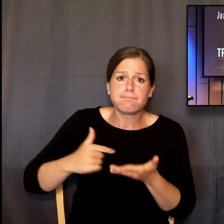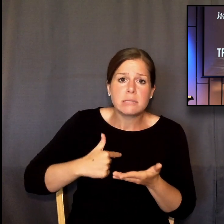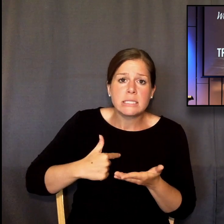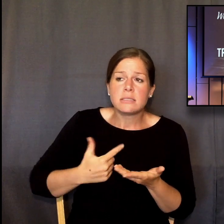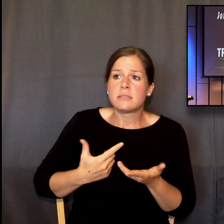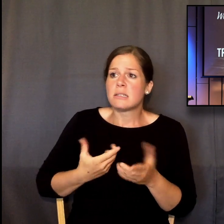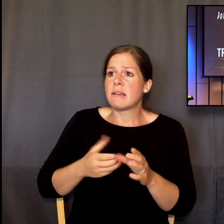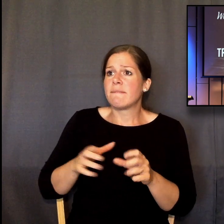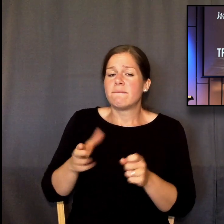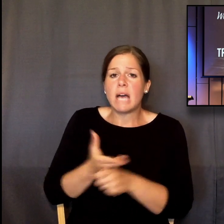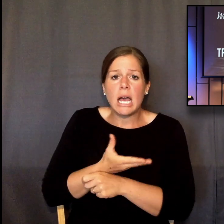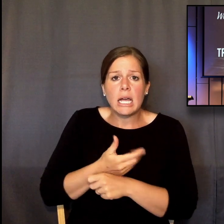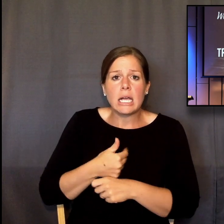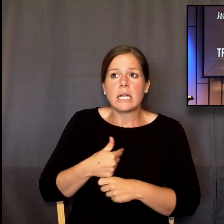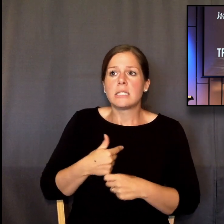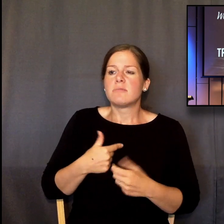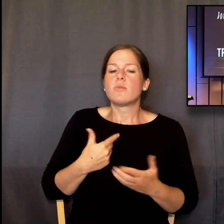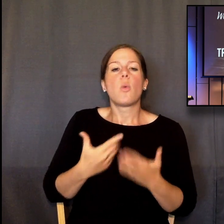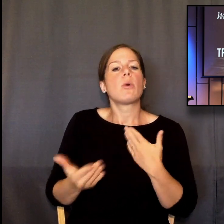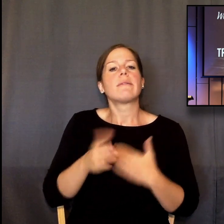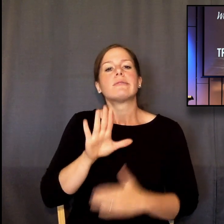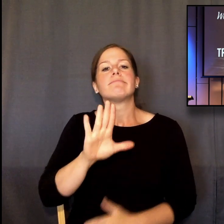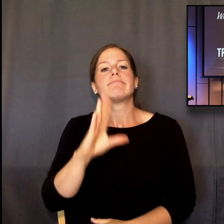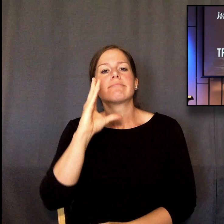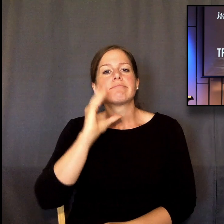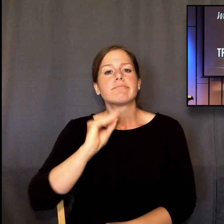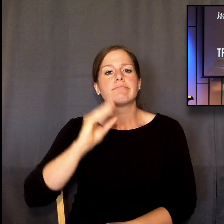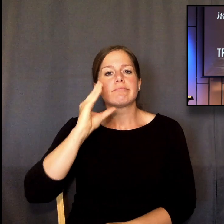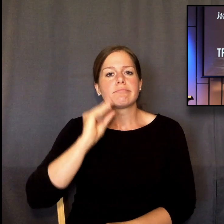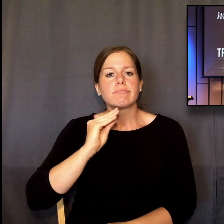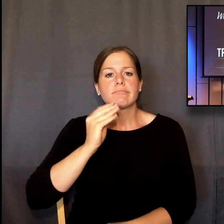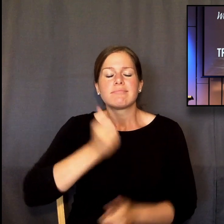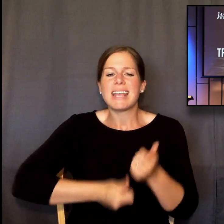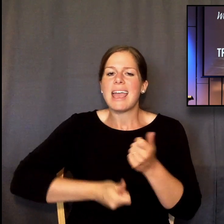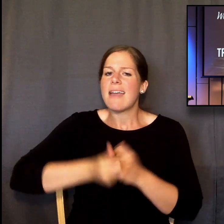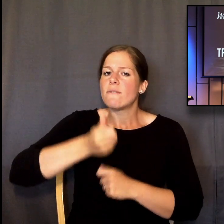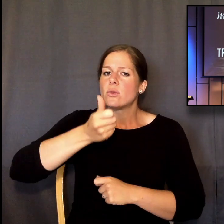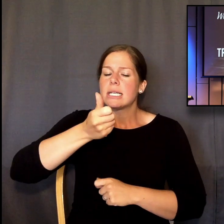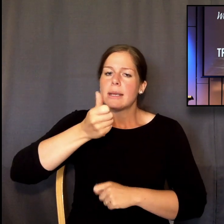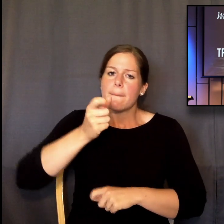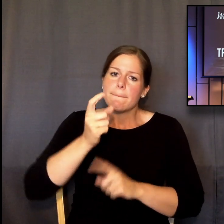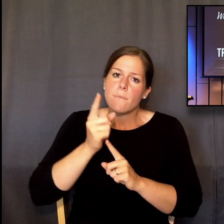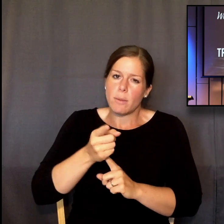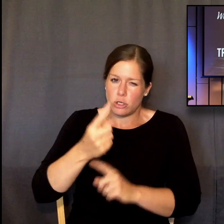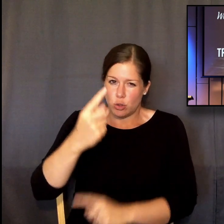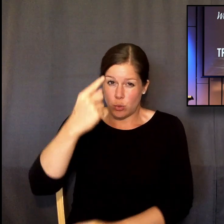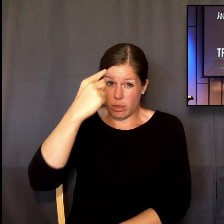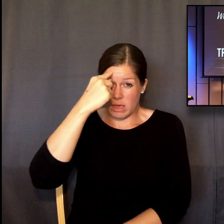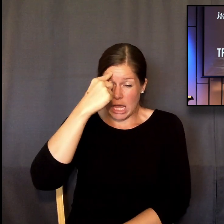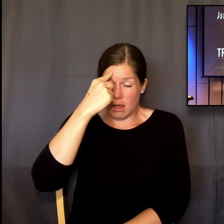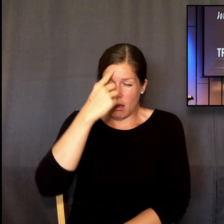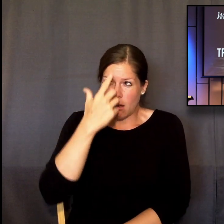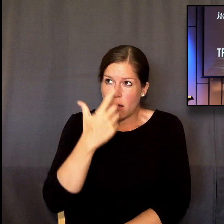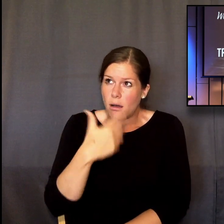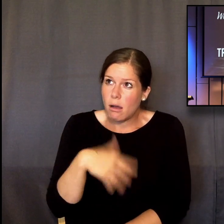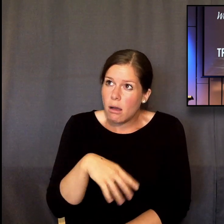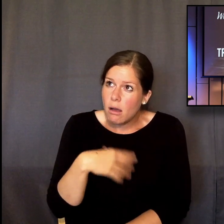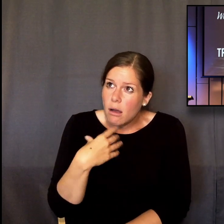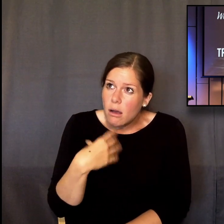In those moments, this truth that God is continuously, constantly in control of all things,